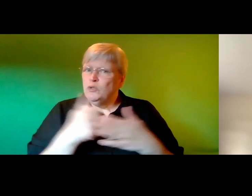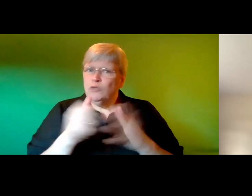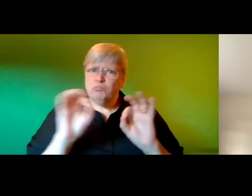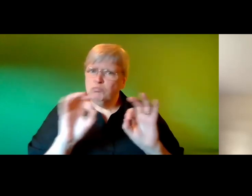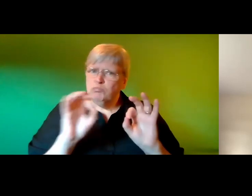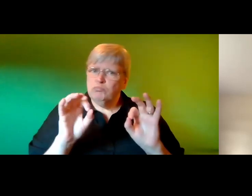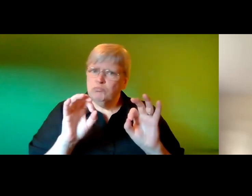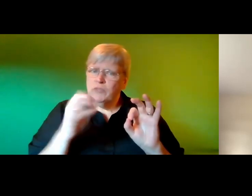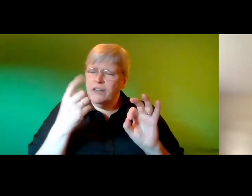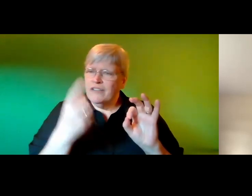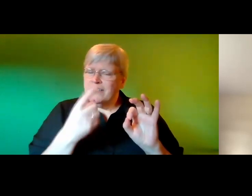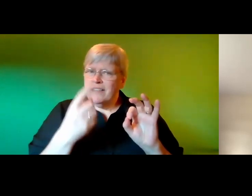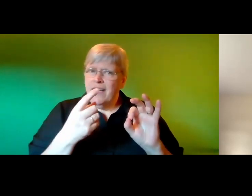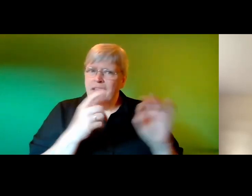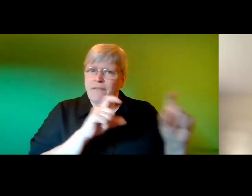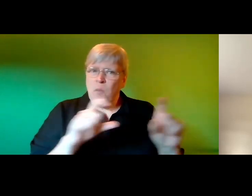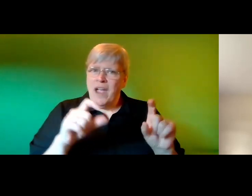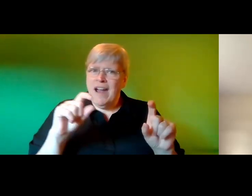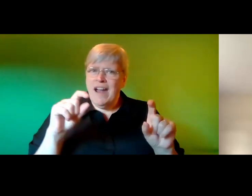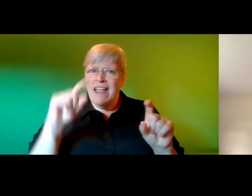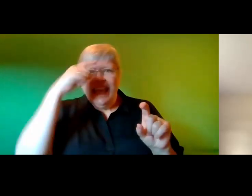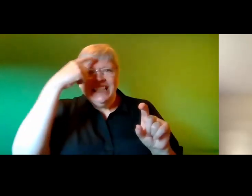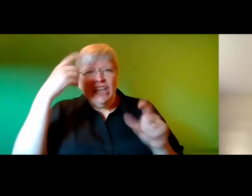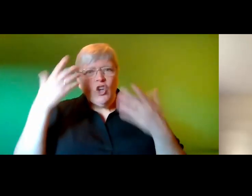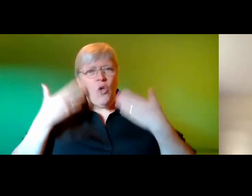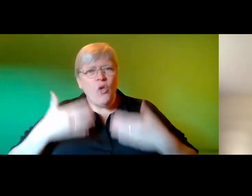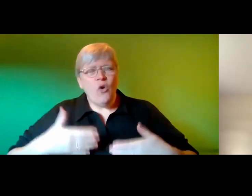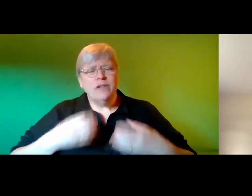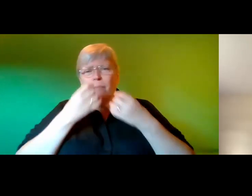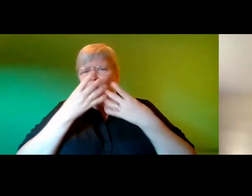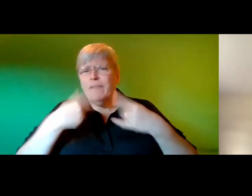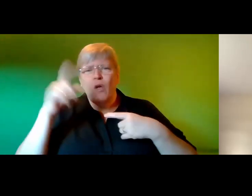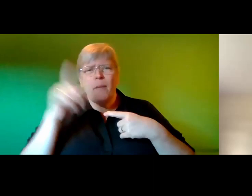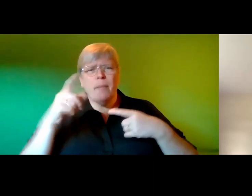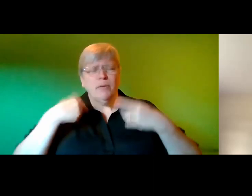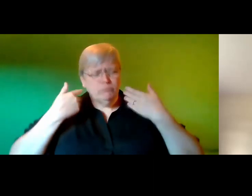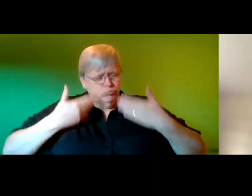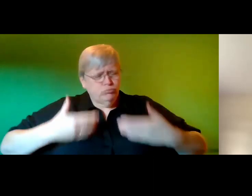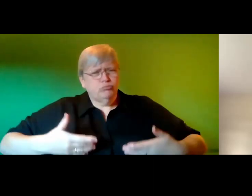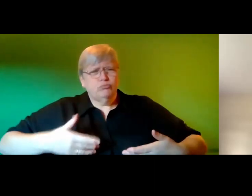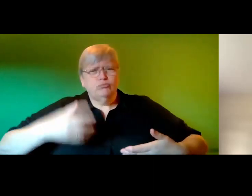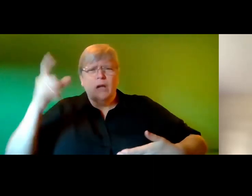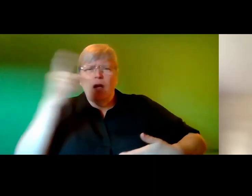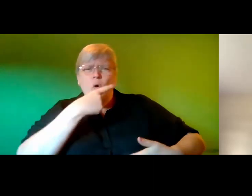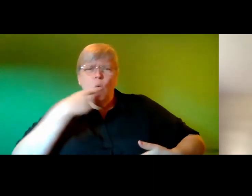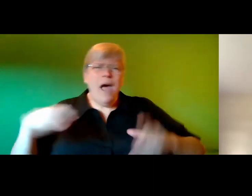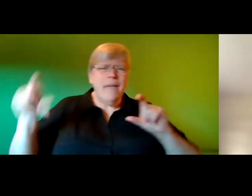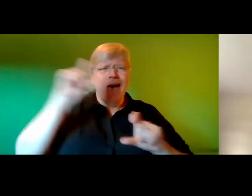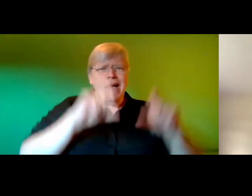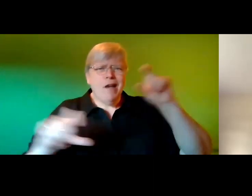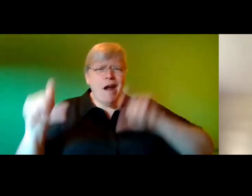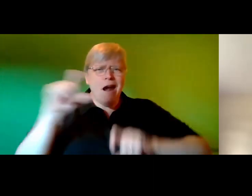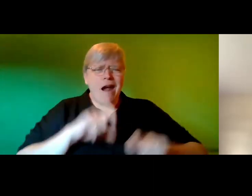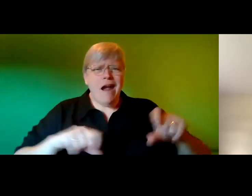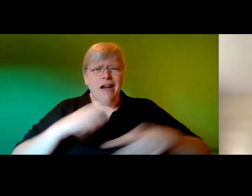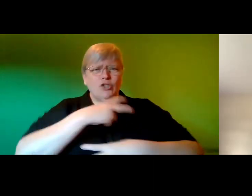she's still wearing her indian clothes a pretty purple bunjabi dress with white patterns and silver jewels it